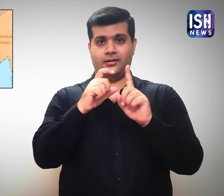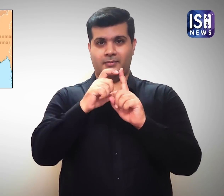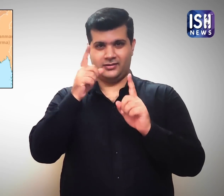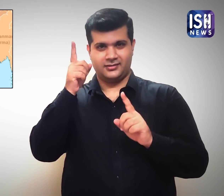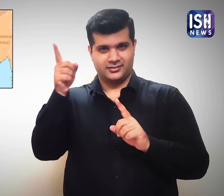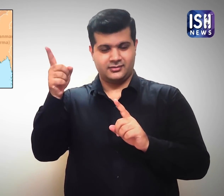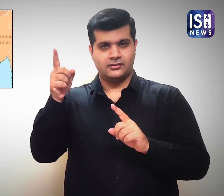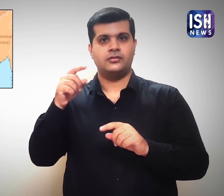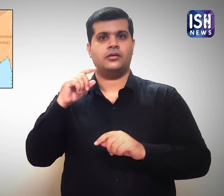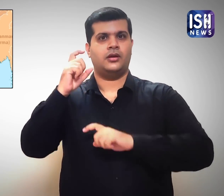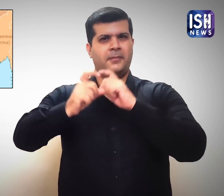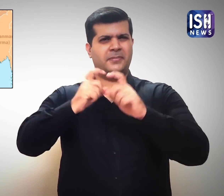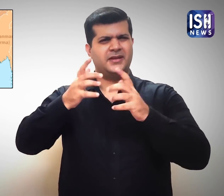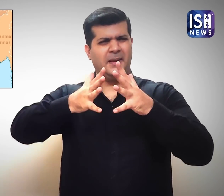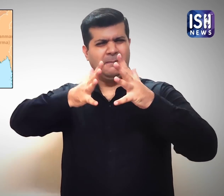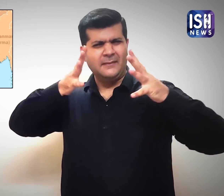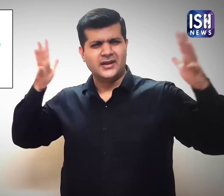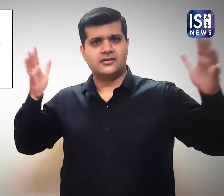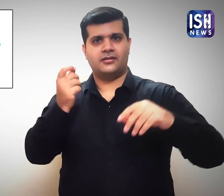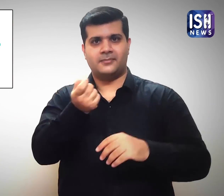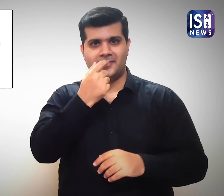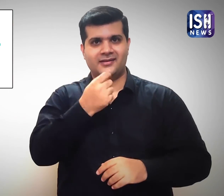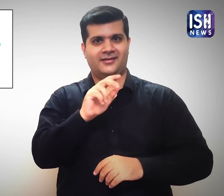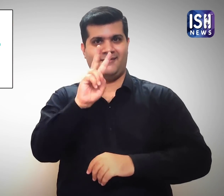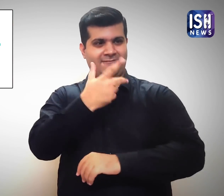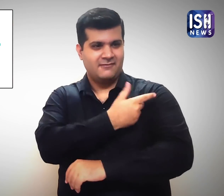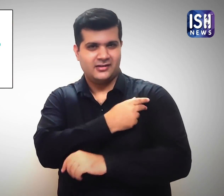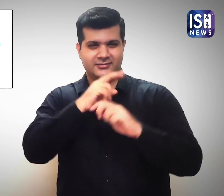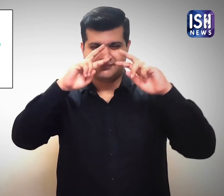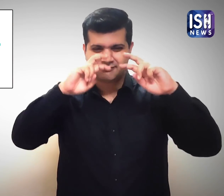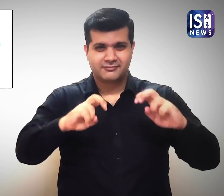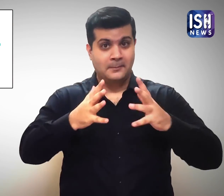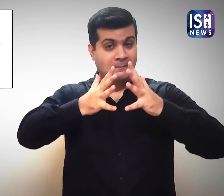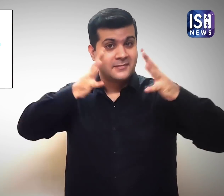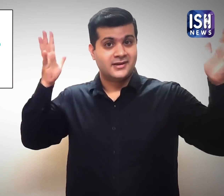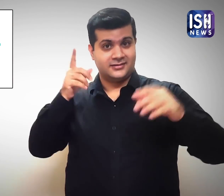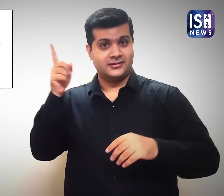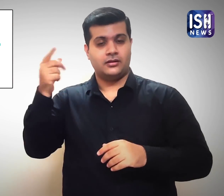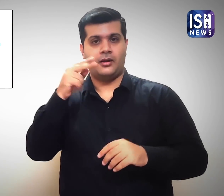Hyderabad-based giant pharmaceutical company Bharat Biotech announced